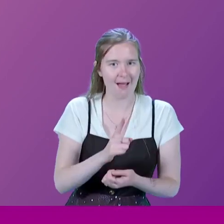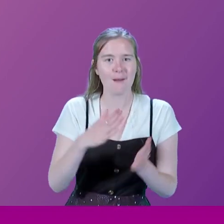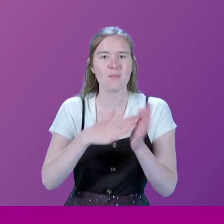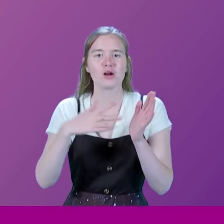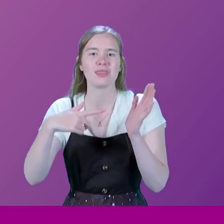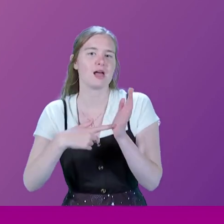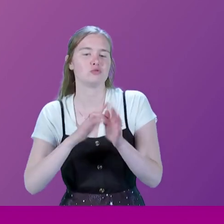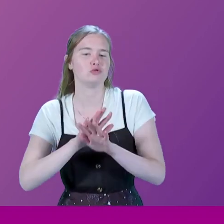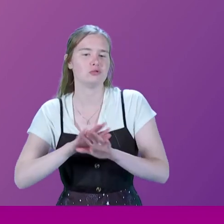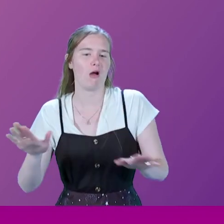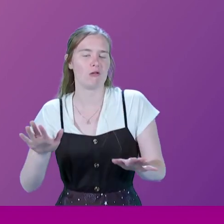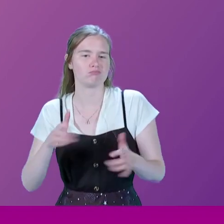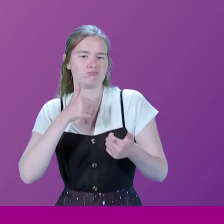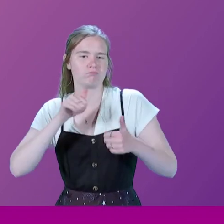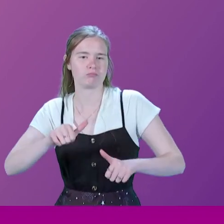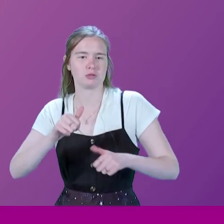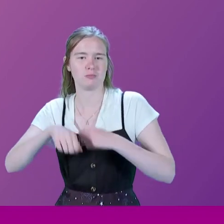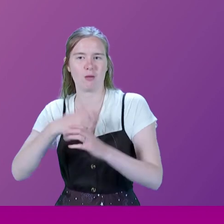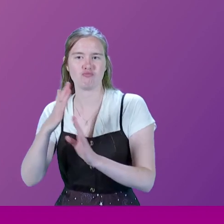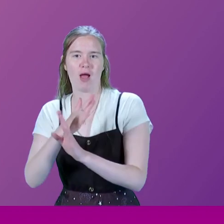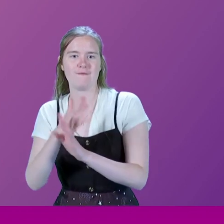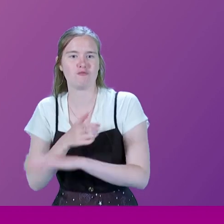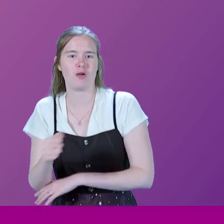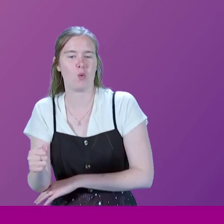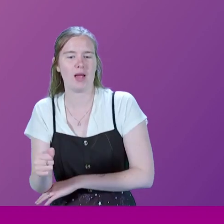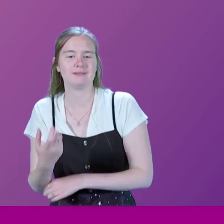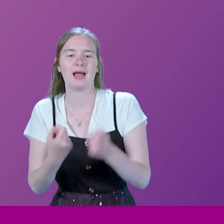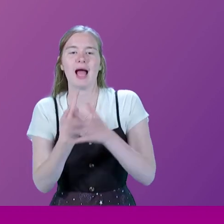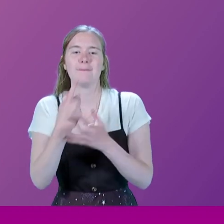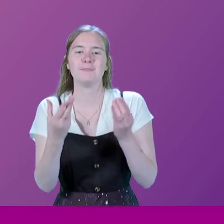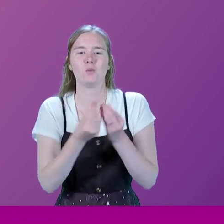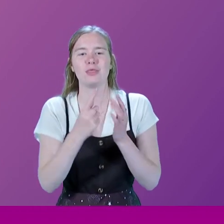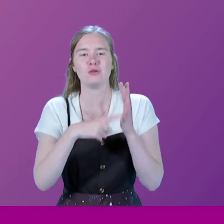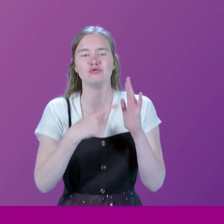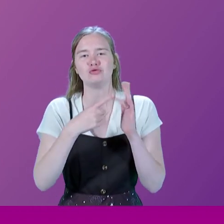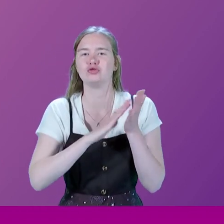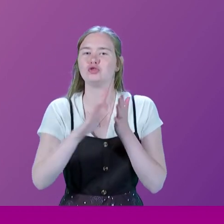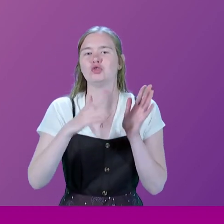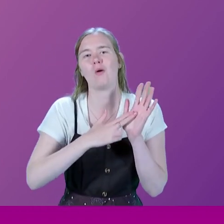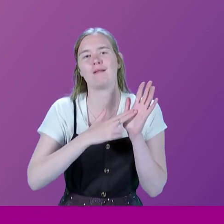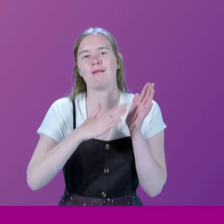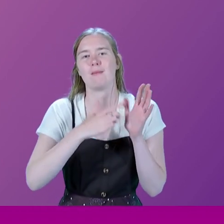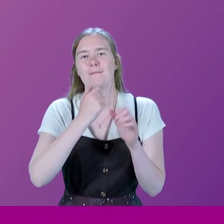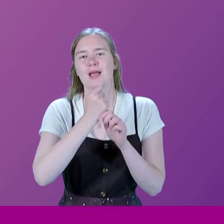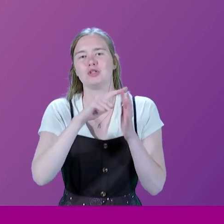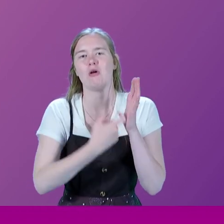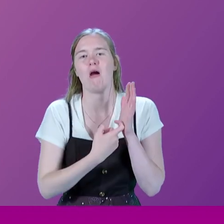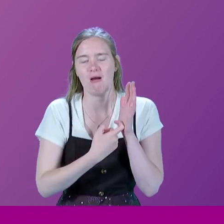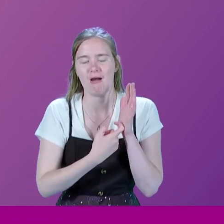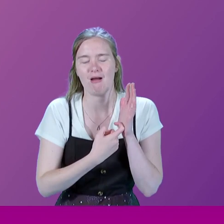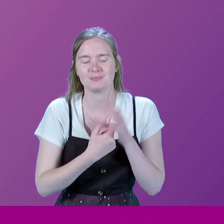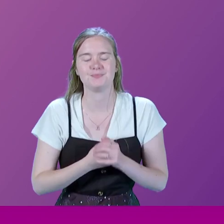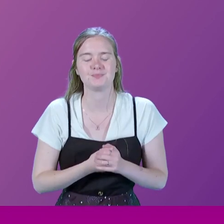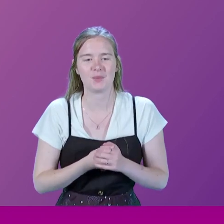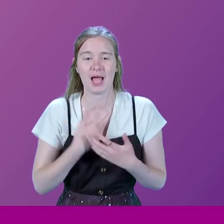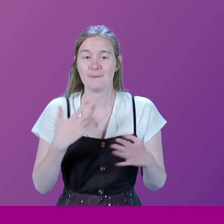Thatcher was not particularly in favor of privatizing the railways. It happened under John Major. And I had